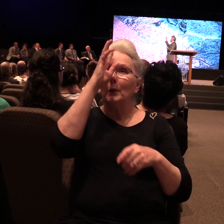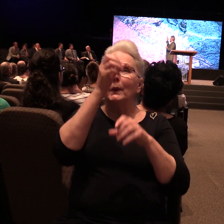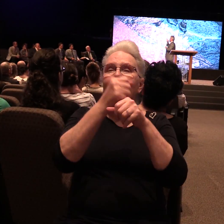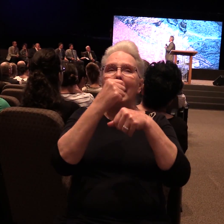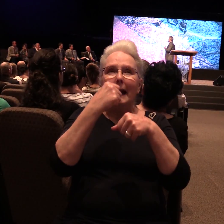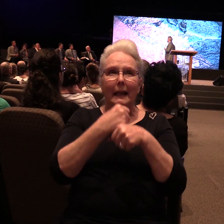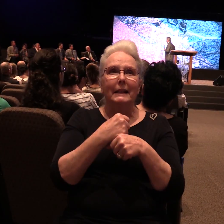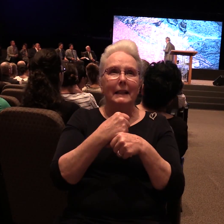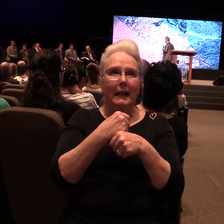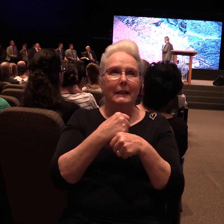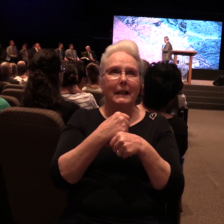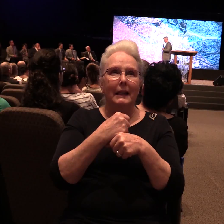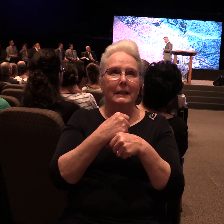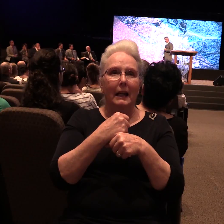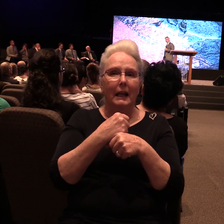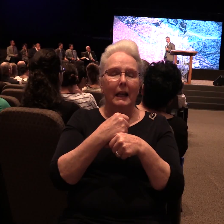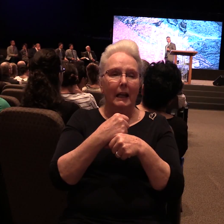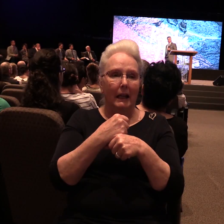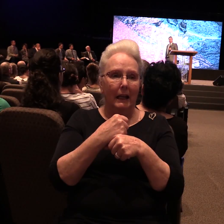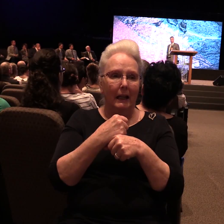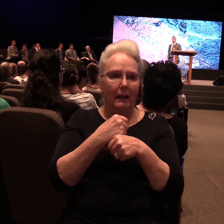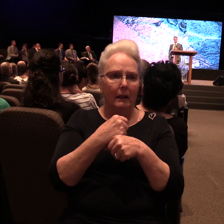question Adam didn't even know he was asking.